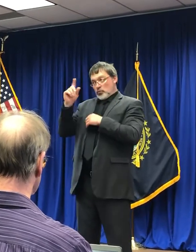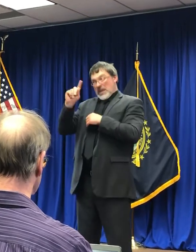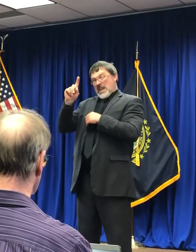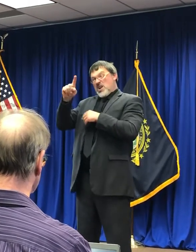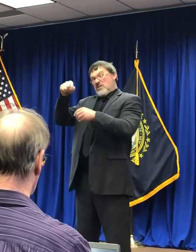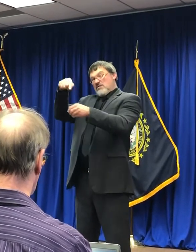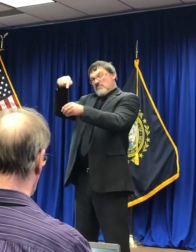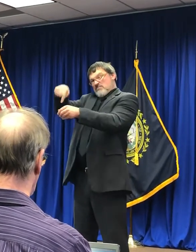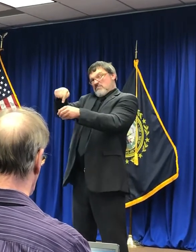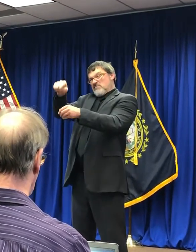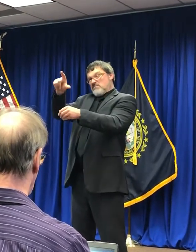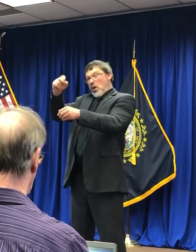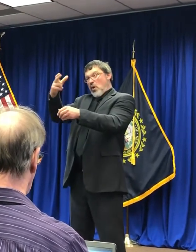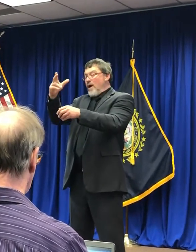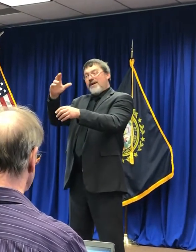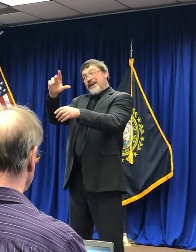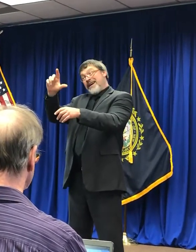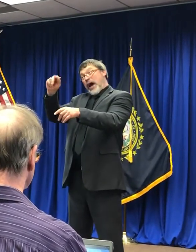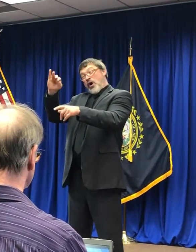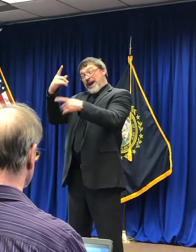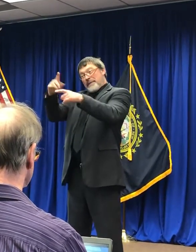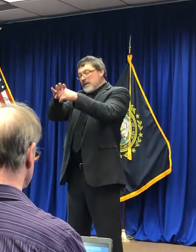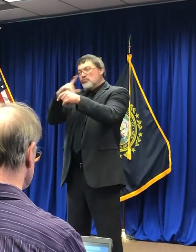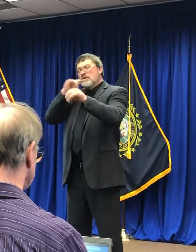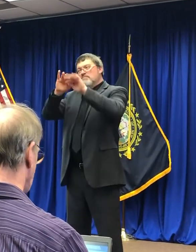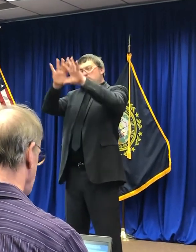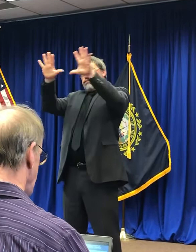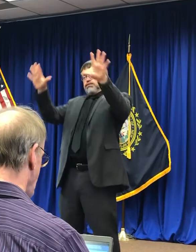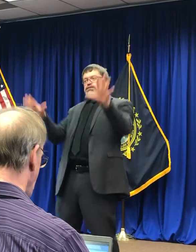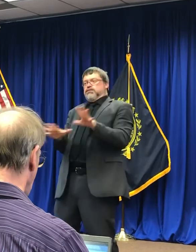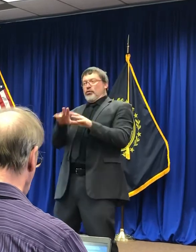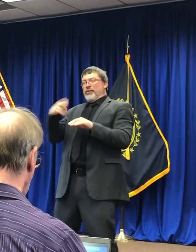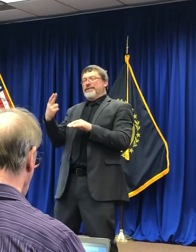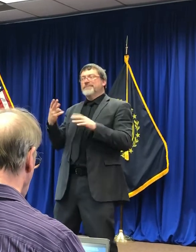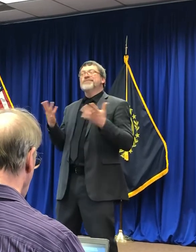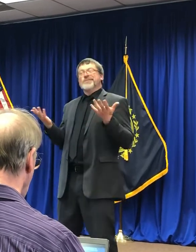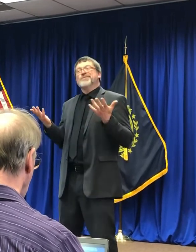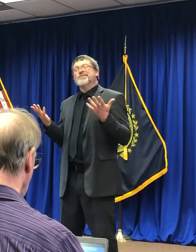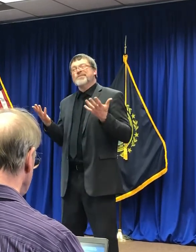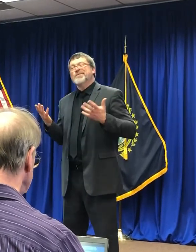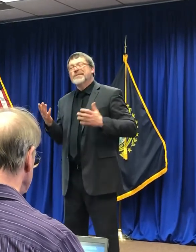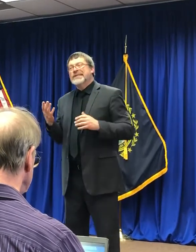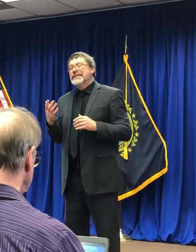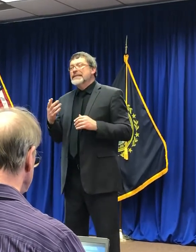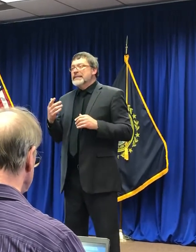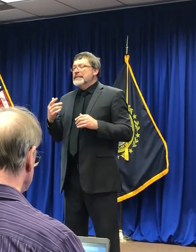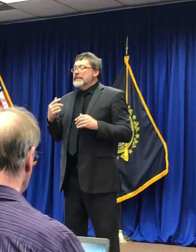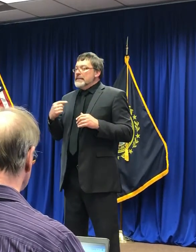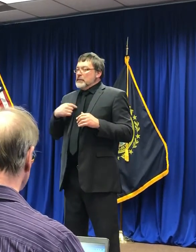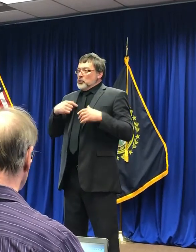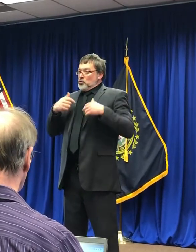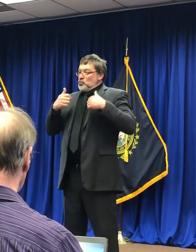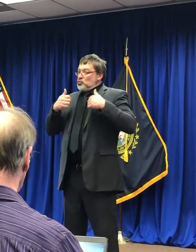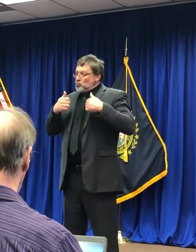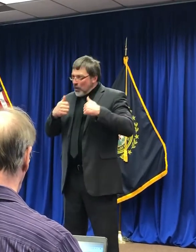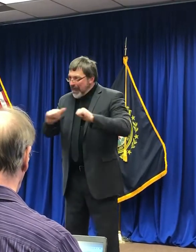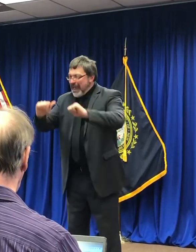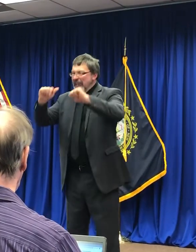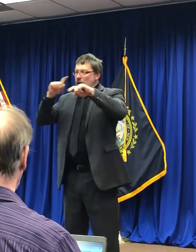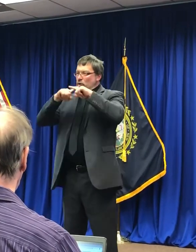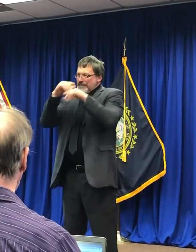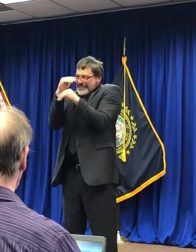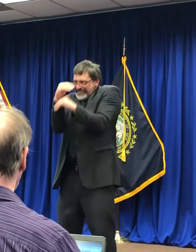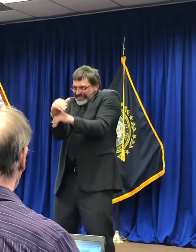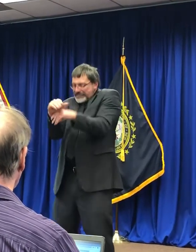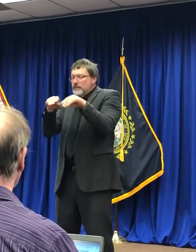And so there's opportunity there. But given that we really are pushing back against the tourism aspect in the short term, I don't know where we'll be in